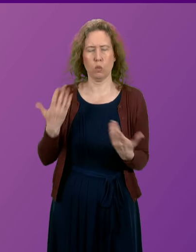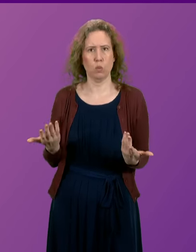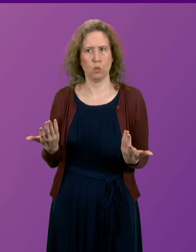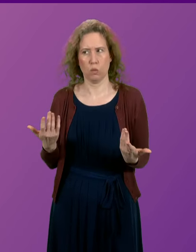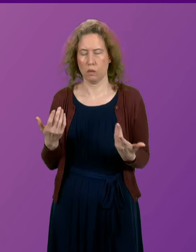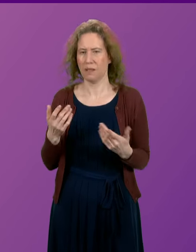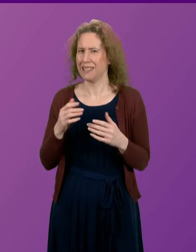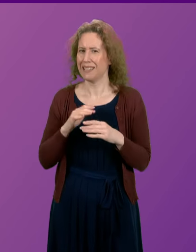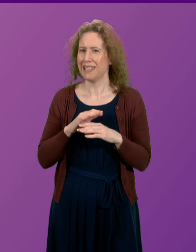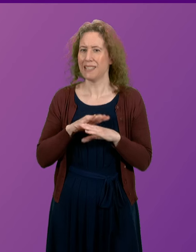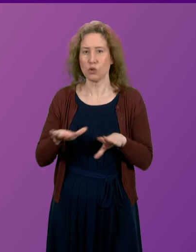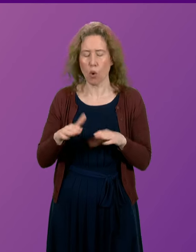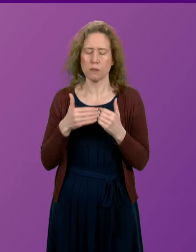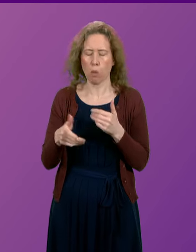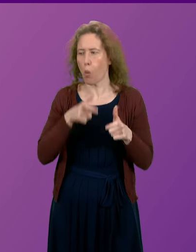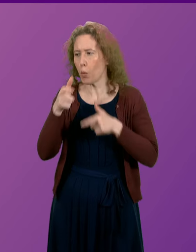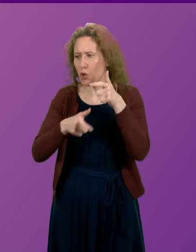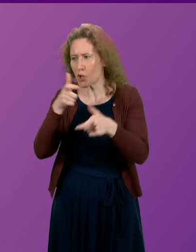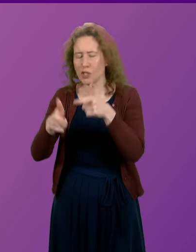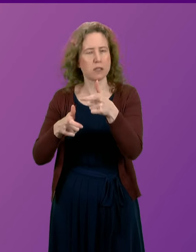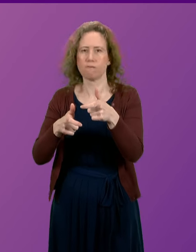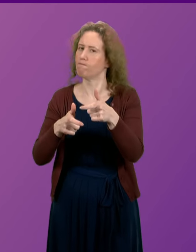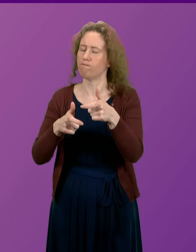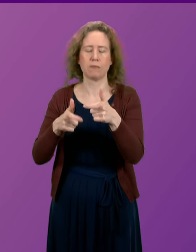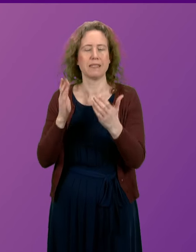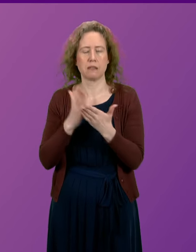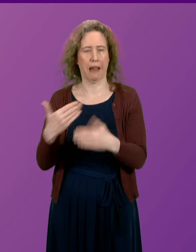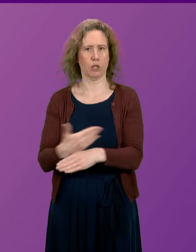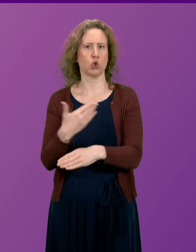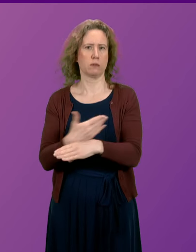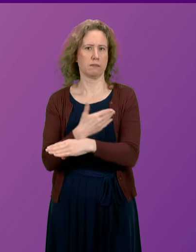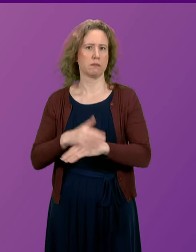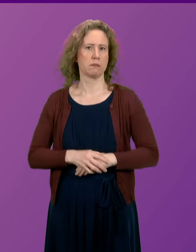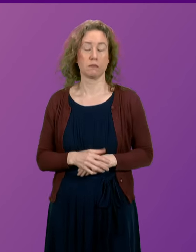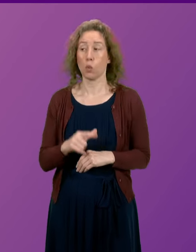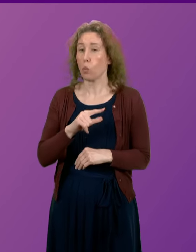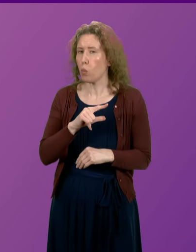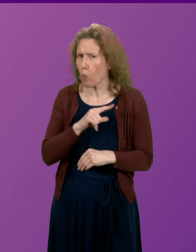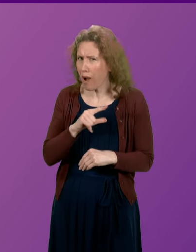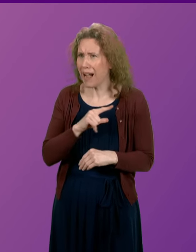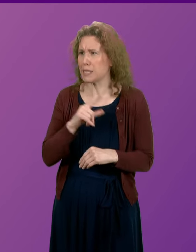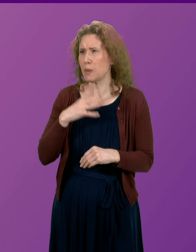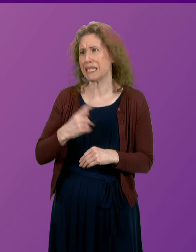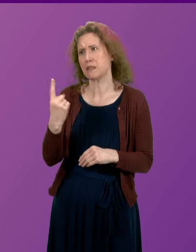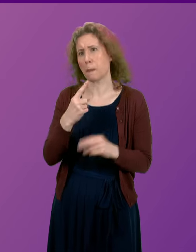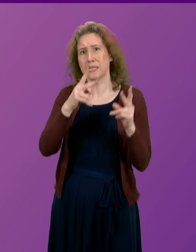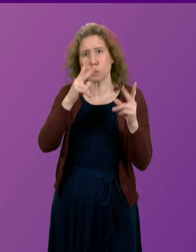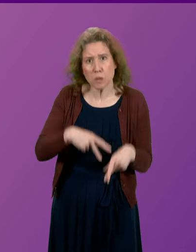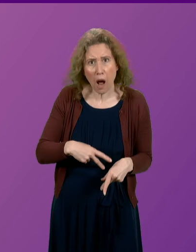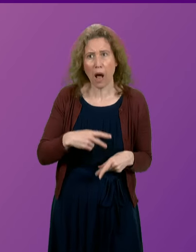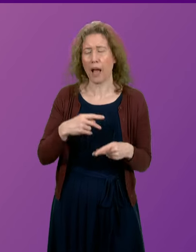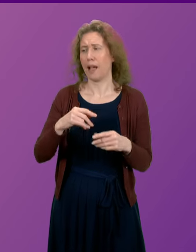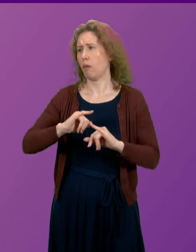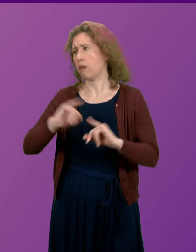It's not more empty words that are needed, it's action. So why does it take tragic events like we